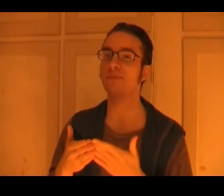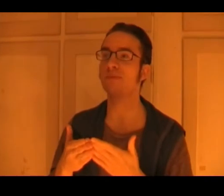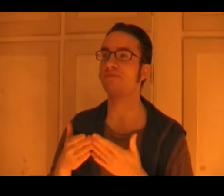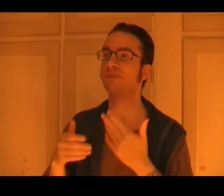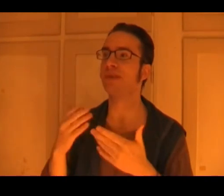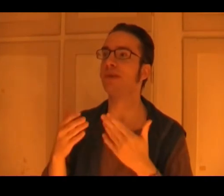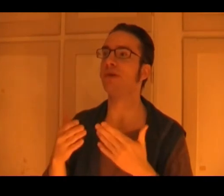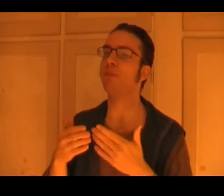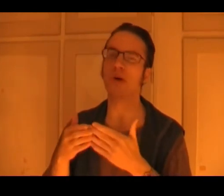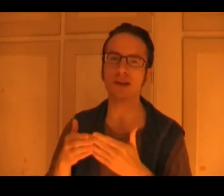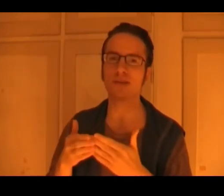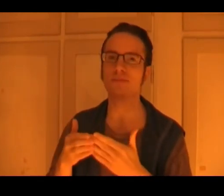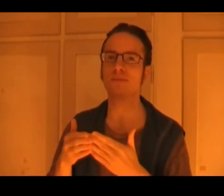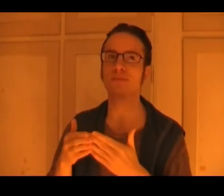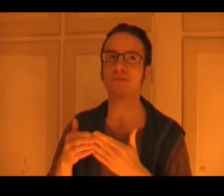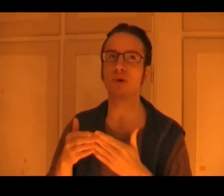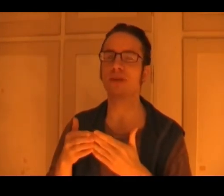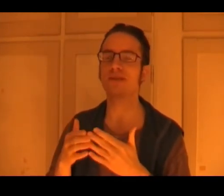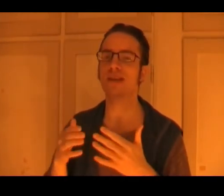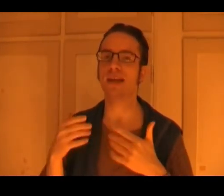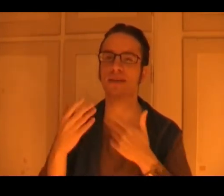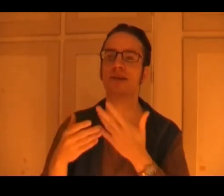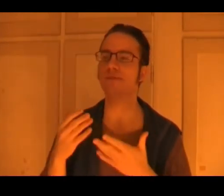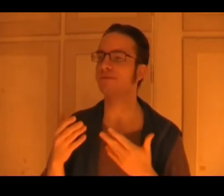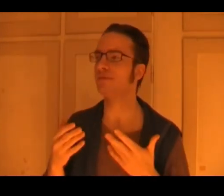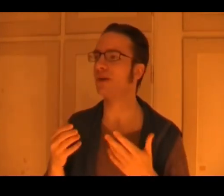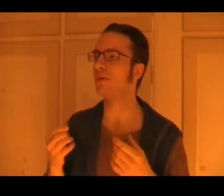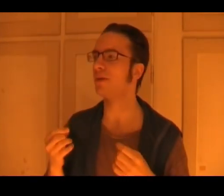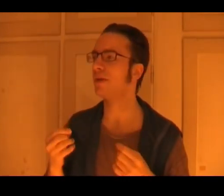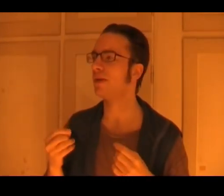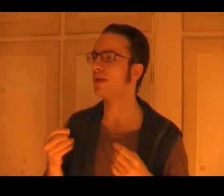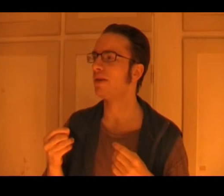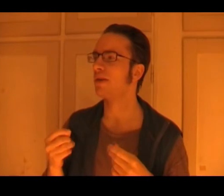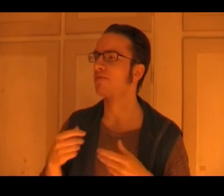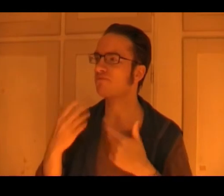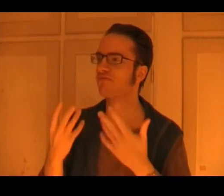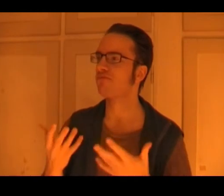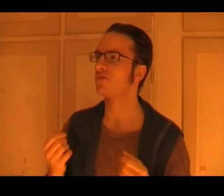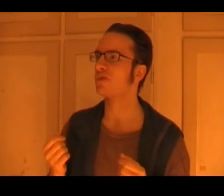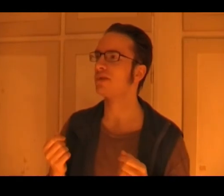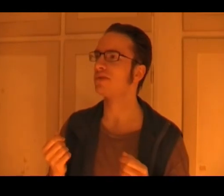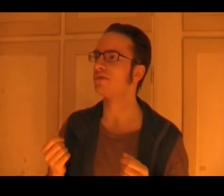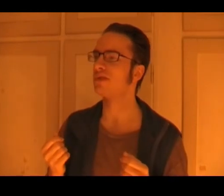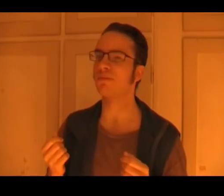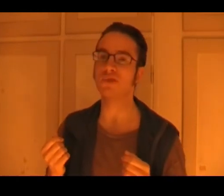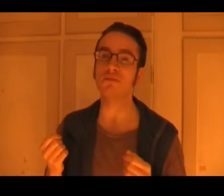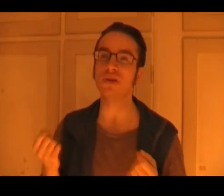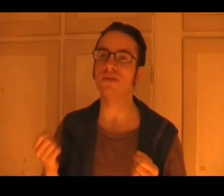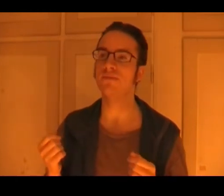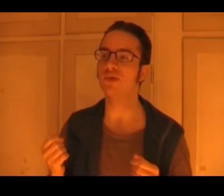there, there are poignant moments, and there are, you know, some, some good to